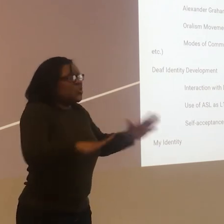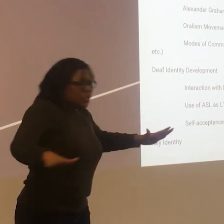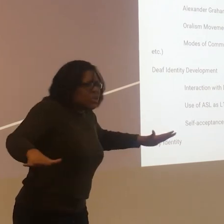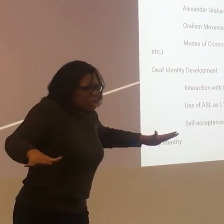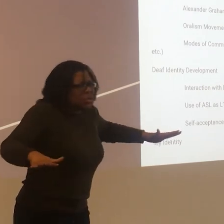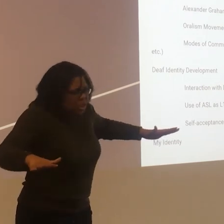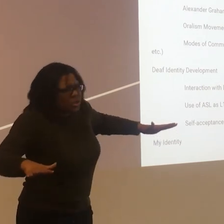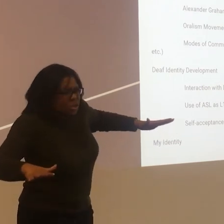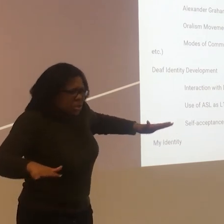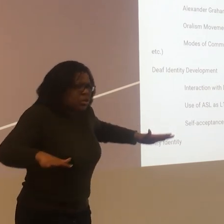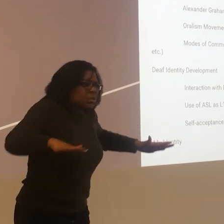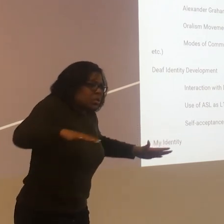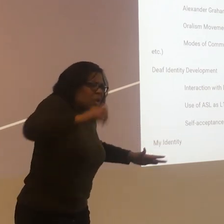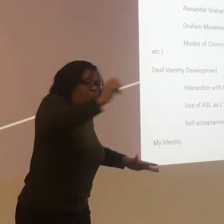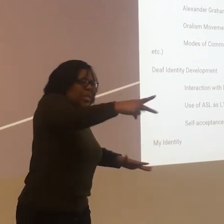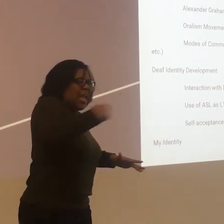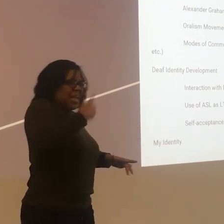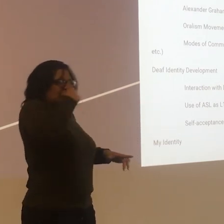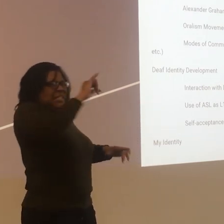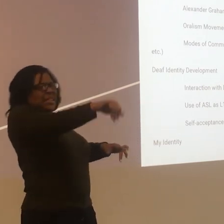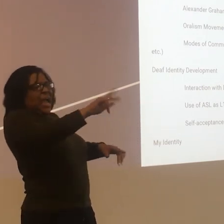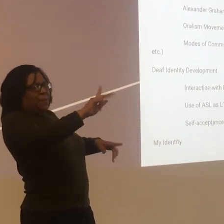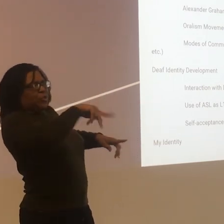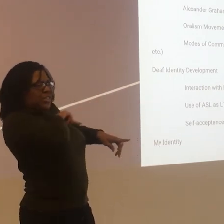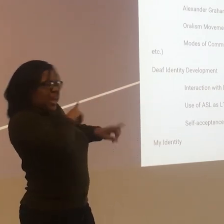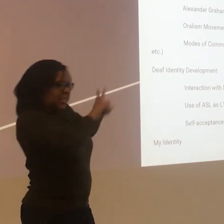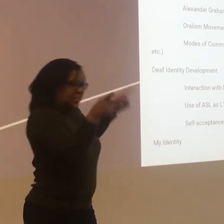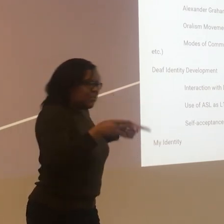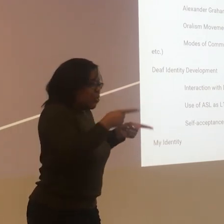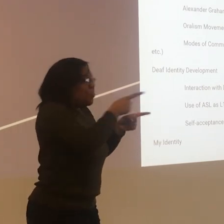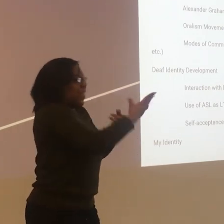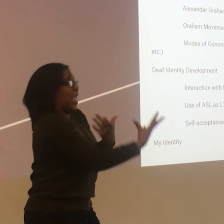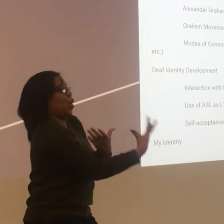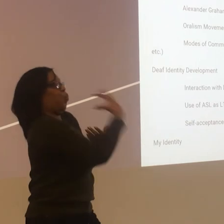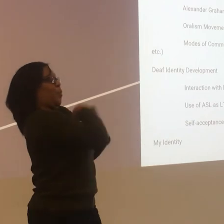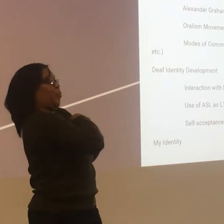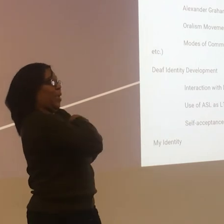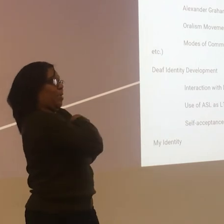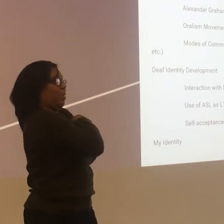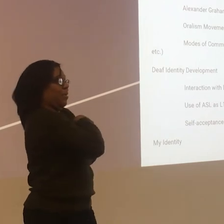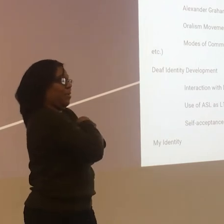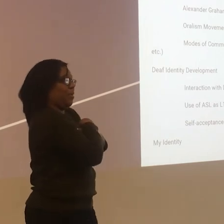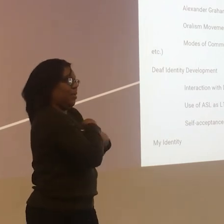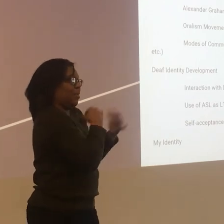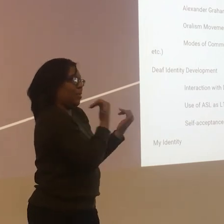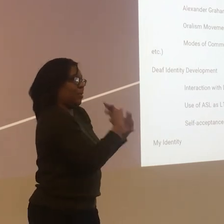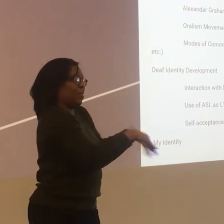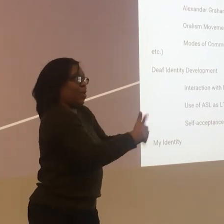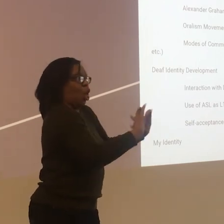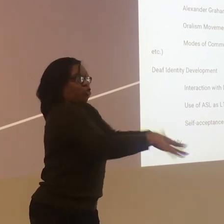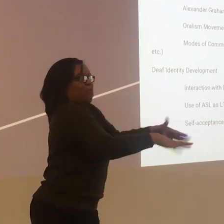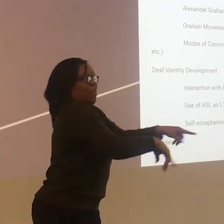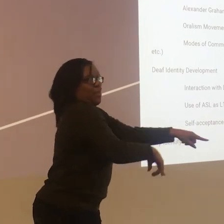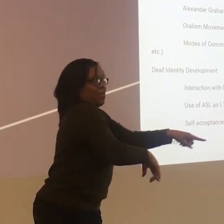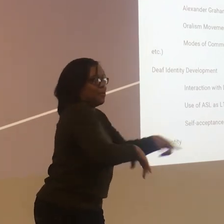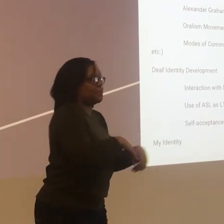black American sign language here. You know, I can see that person. can see that style. I can see that it's different. But I also have to incorporate that.